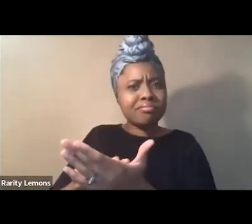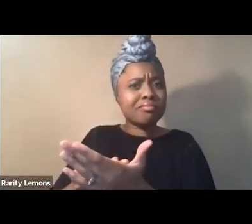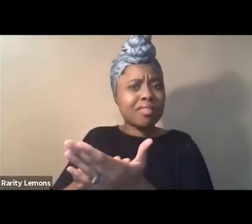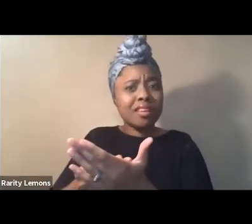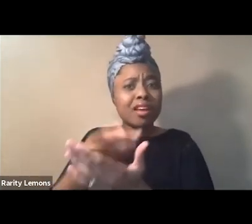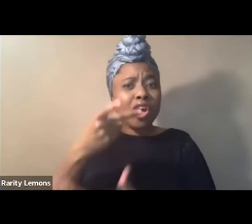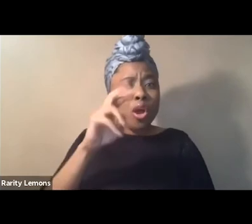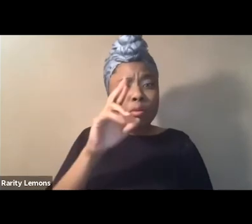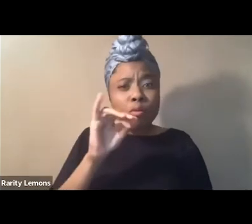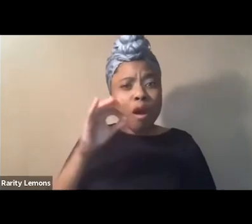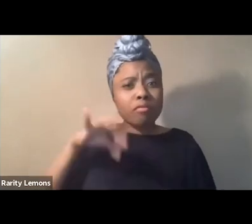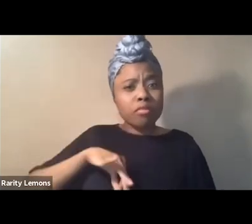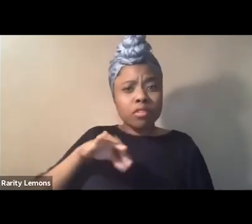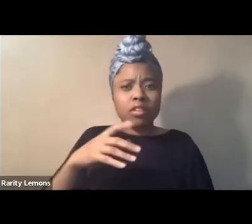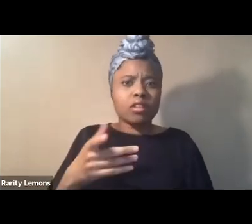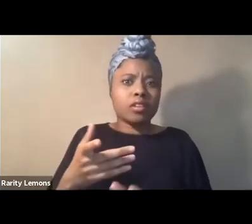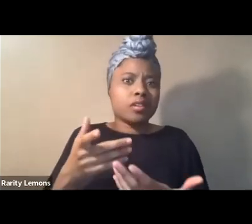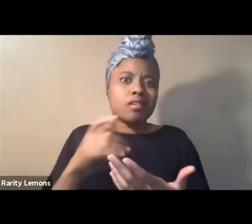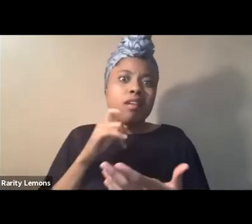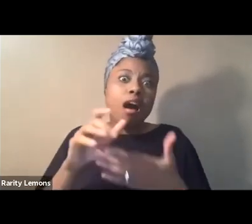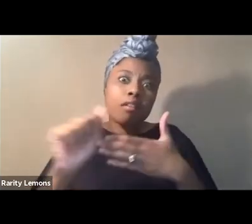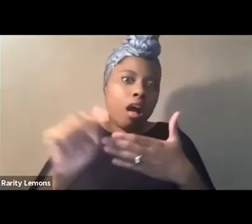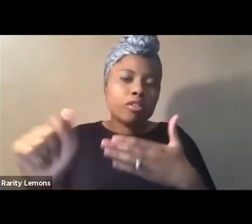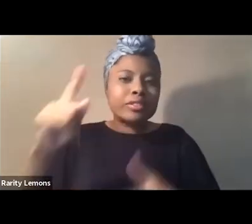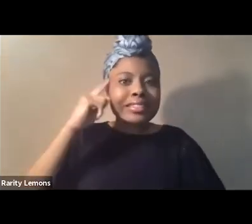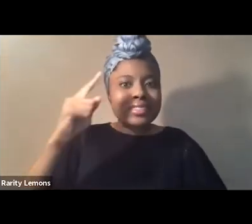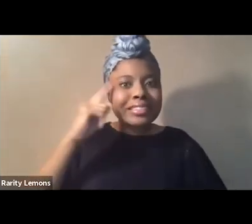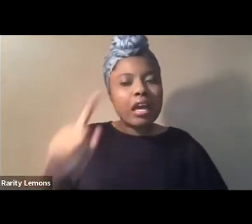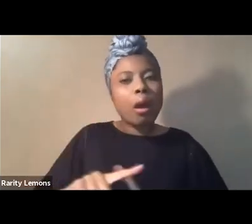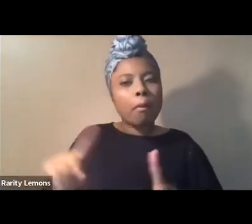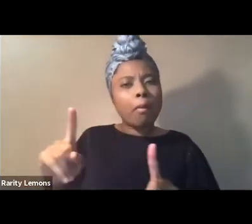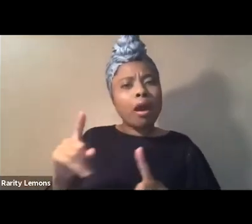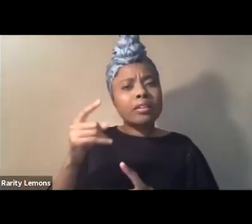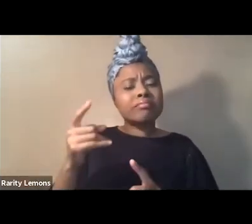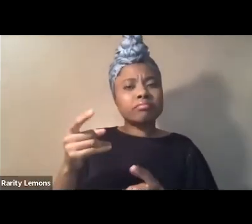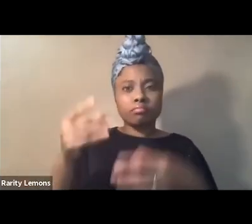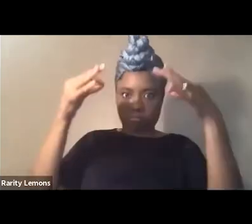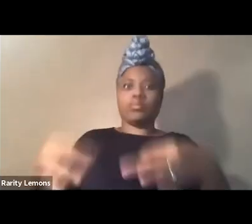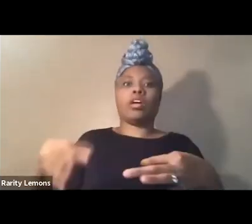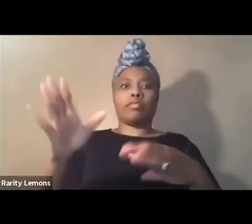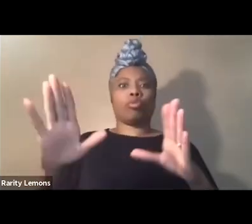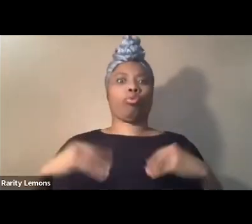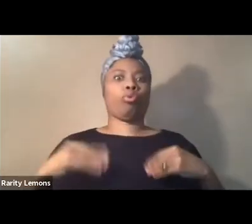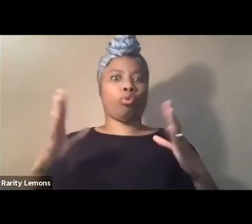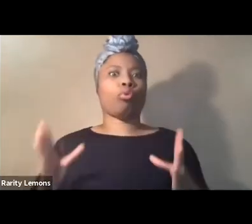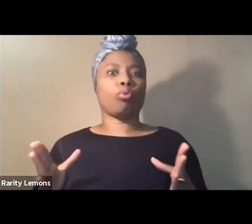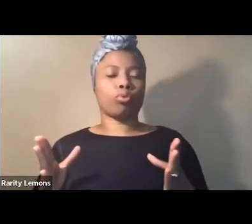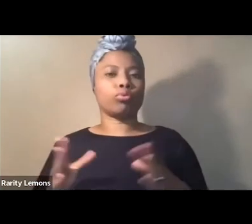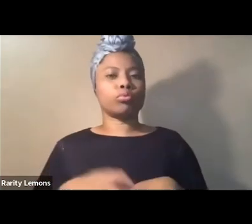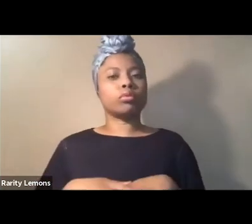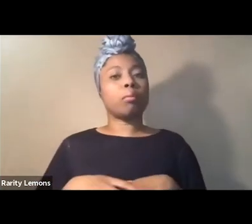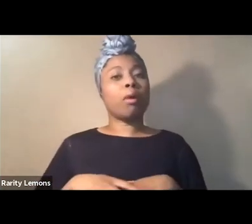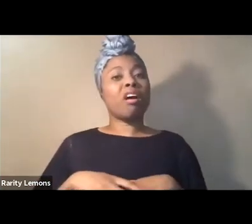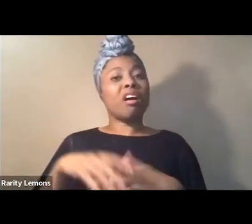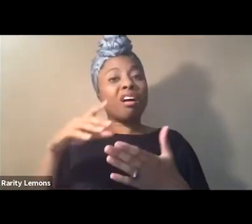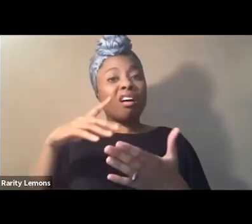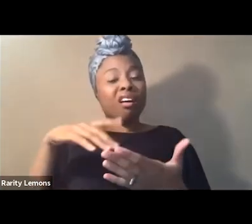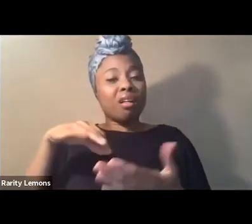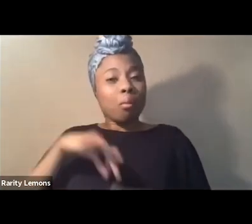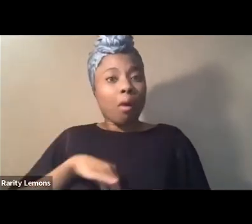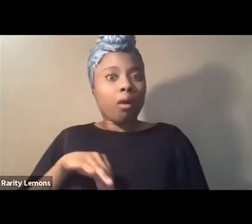not be measured in dollars and cents though it's definitely about that for their owners though the profits are in social capital